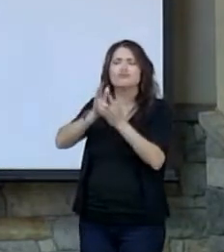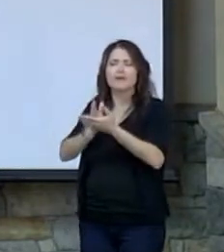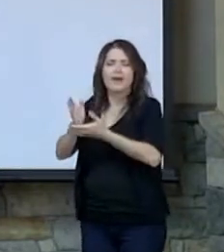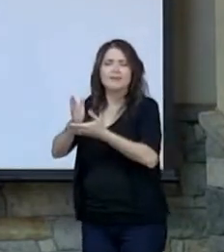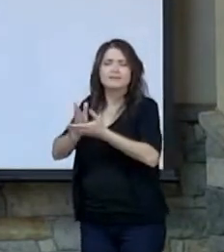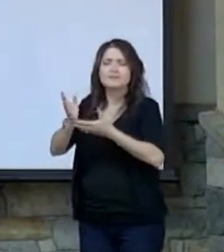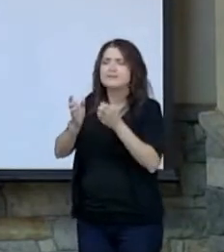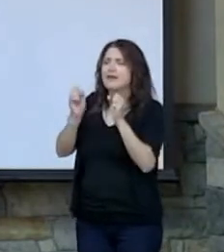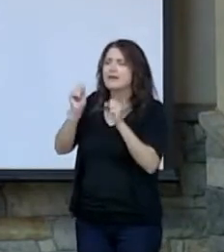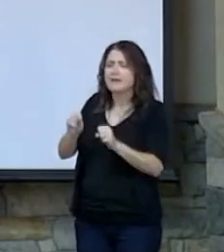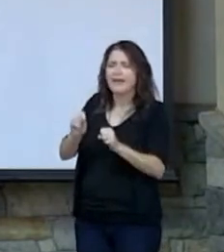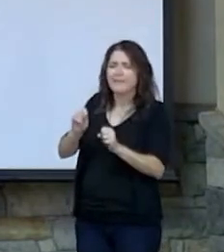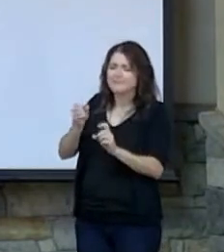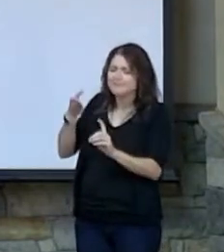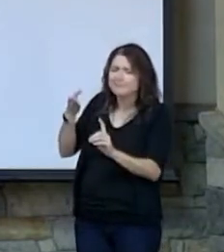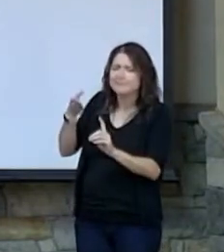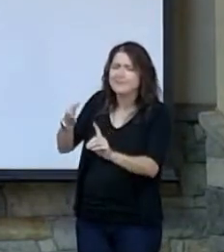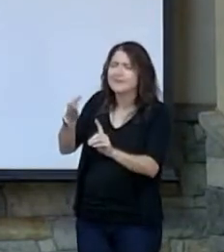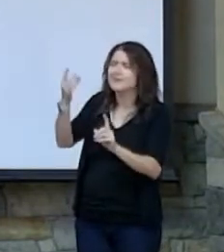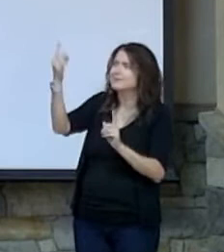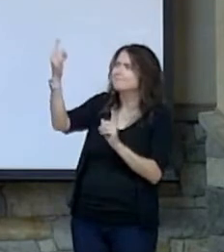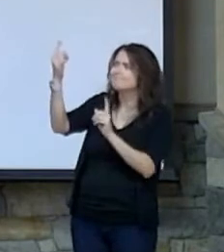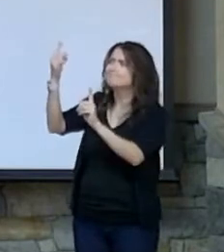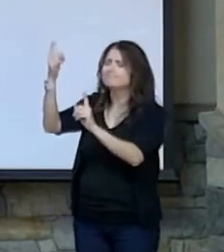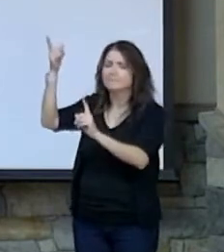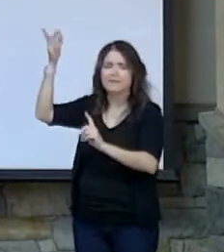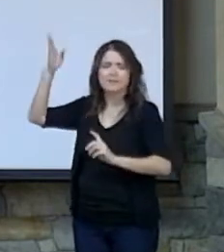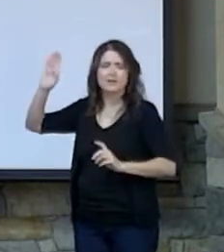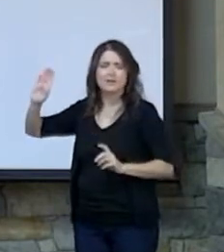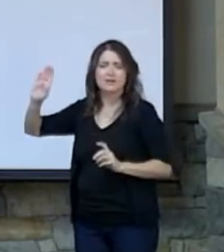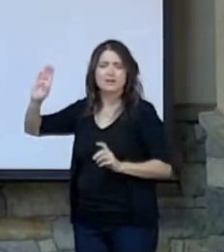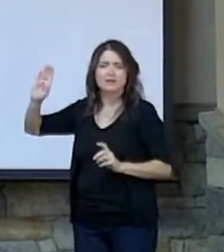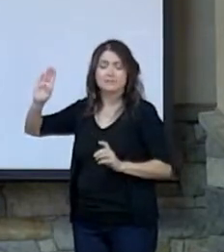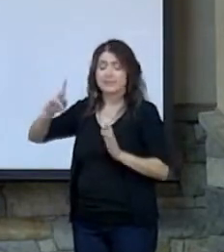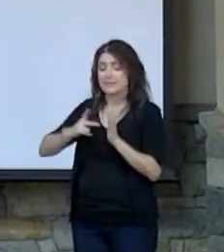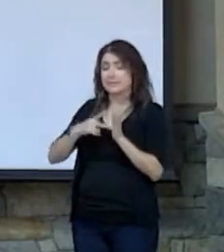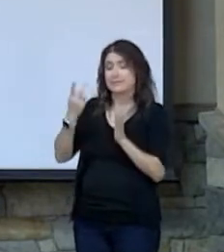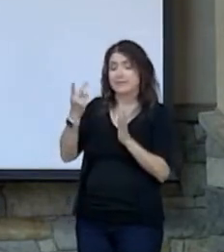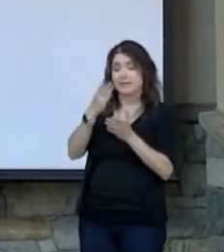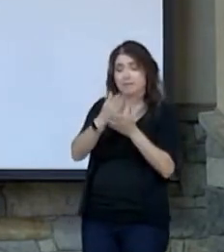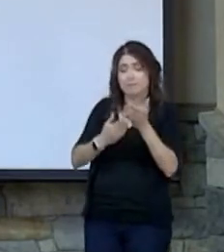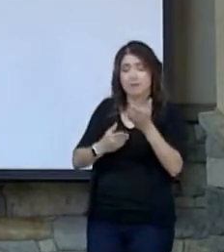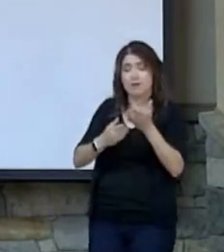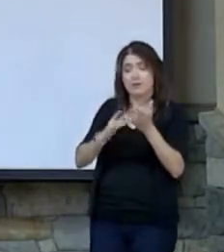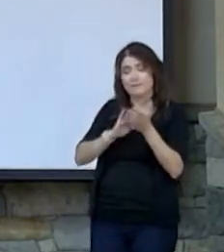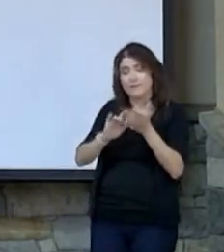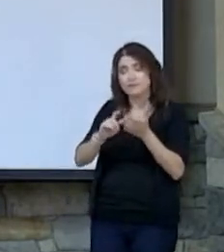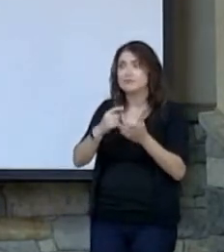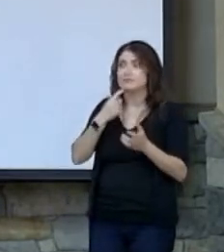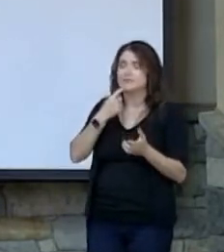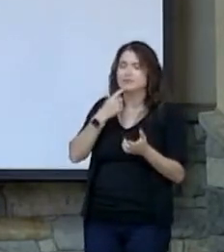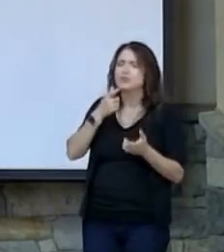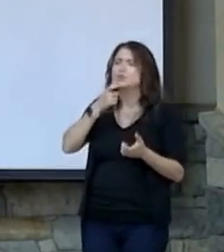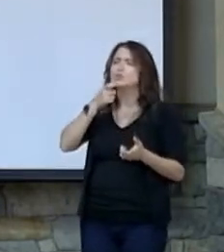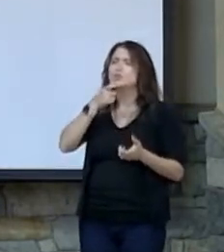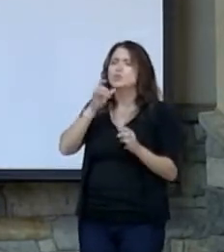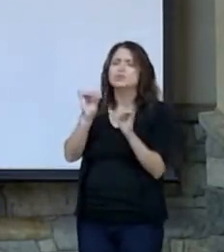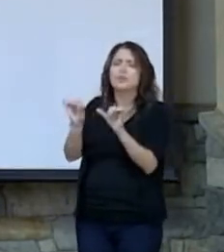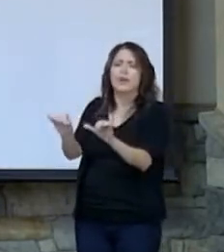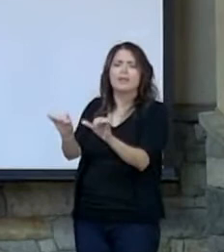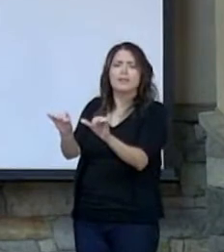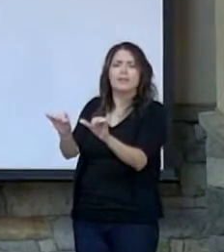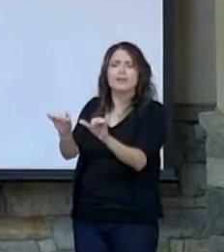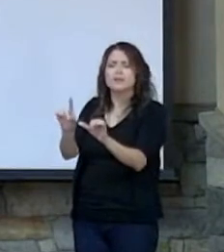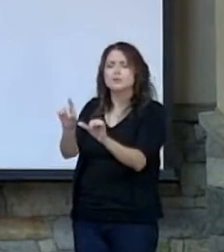be in the very presence of God. The second part of the verse says, shall dwell? That word dwell